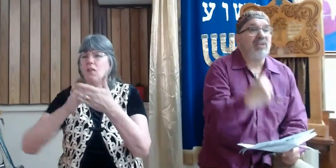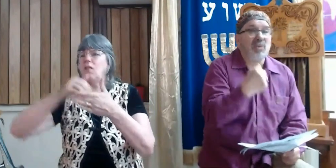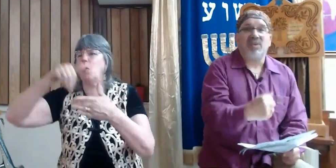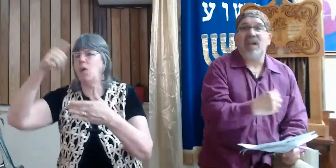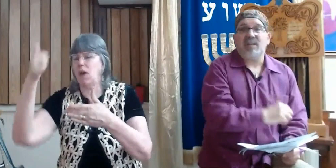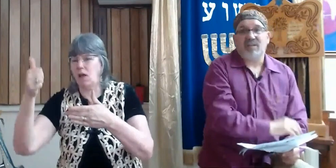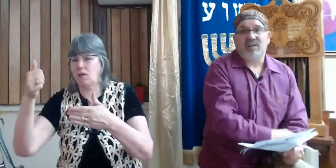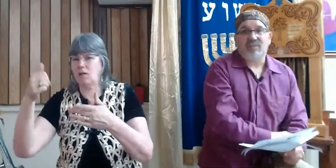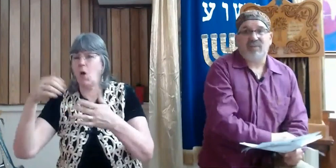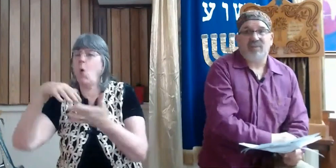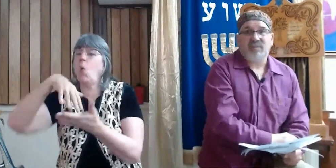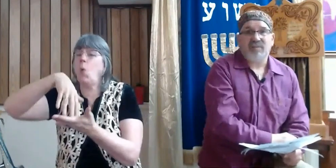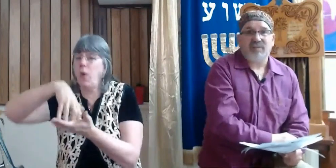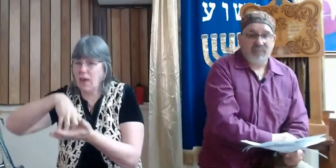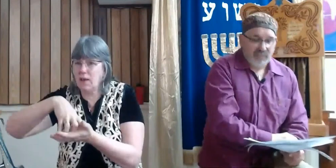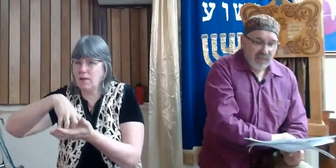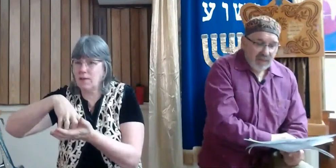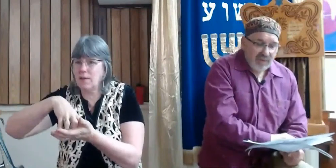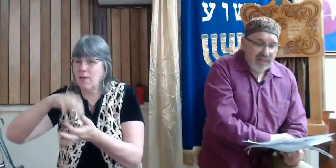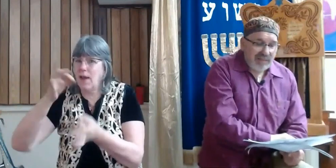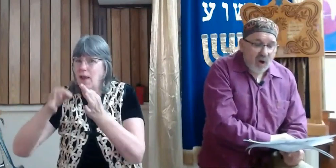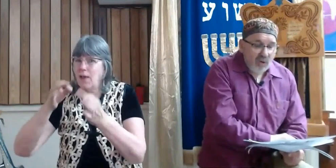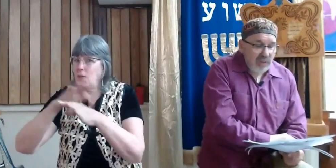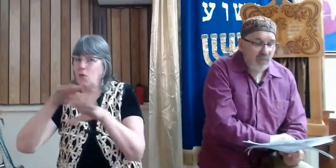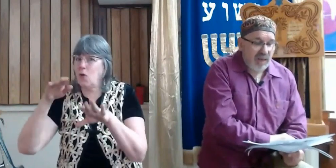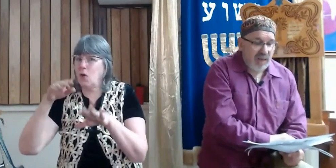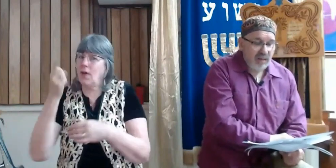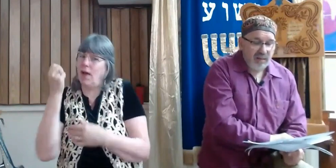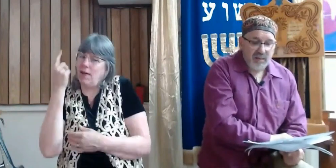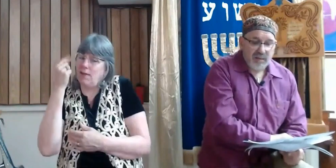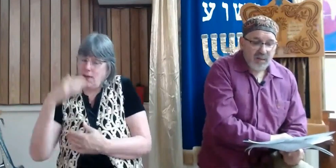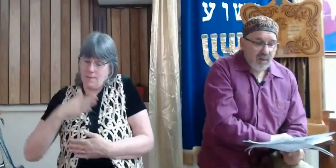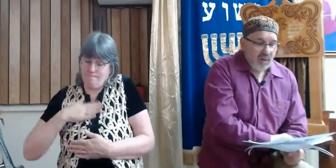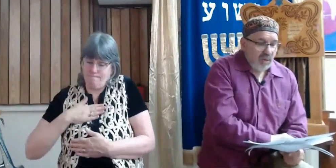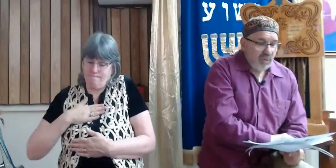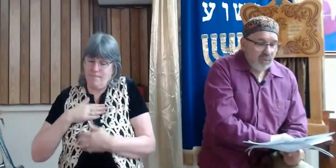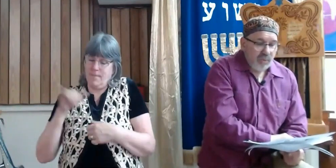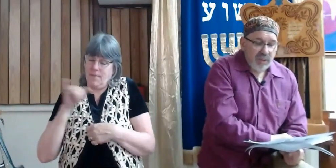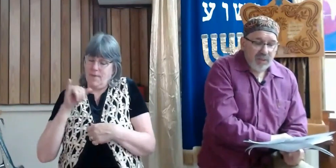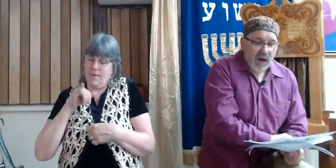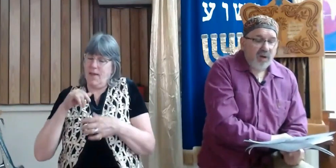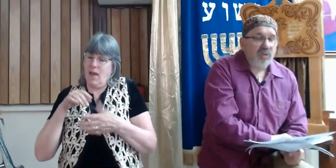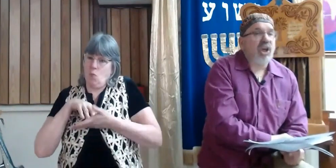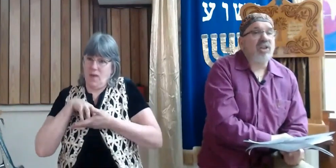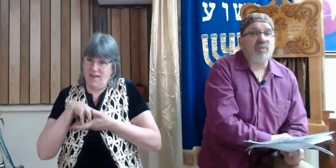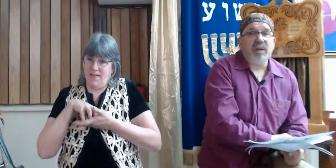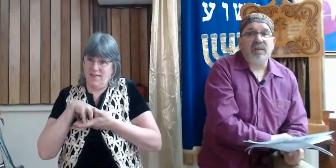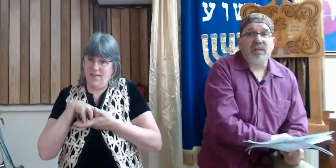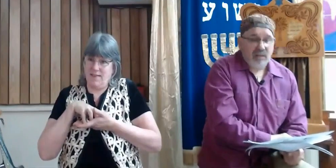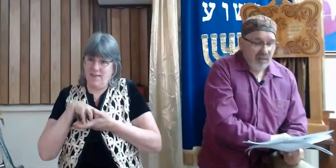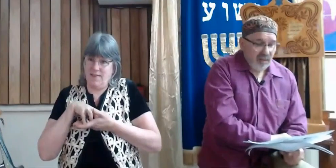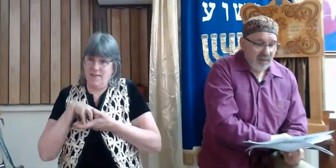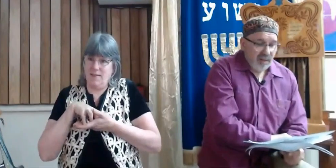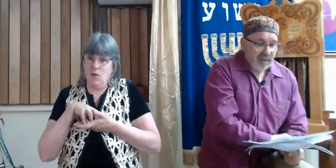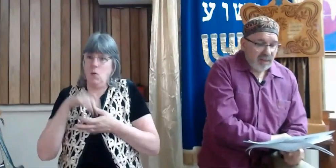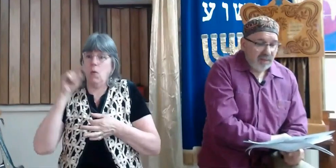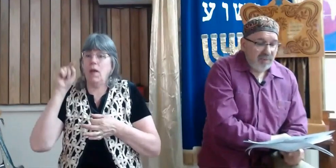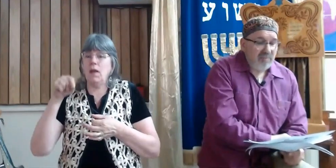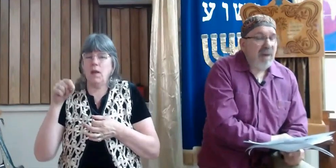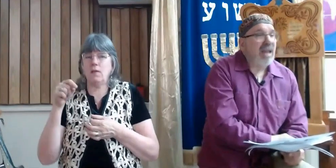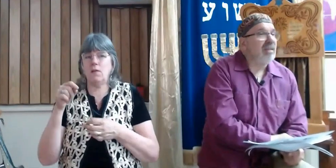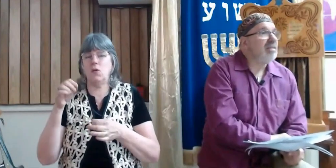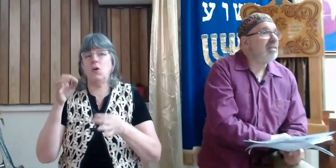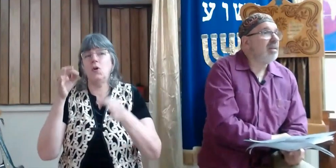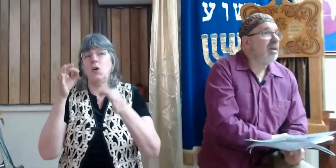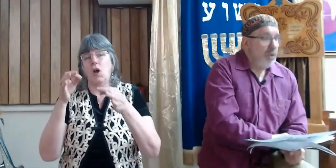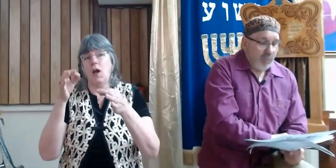weakness within ourselves. That's the only way we, our judgment can